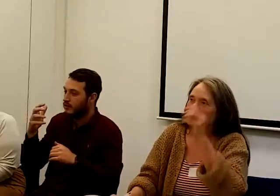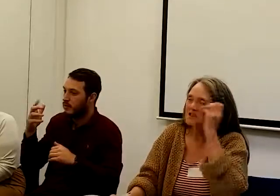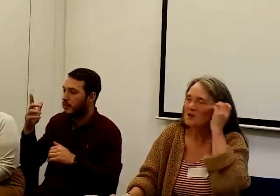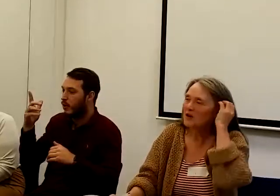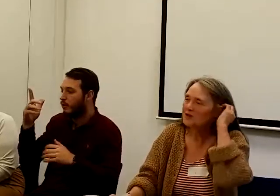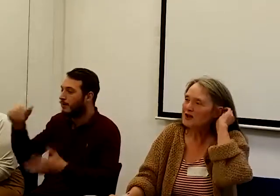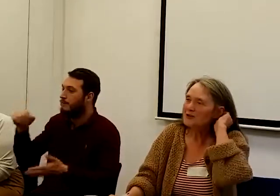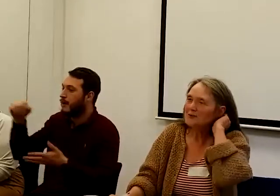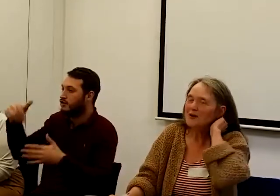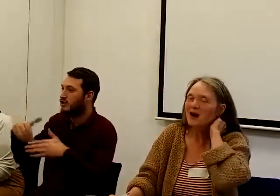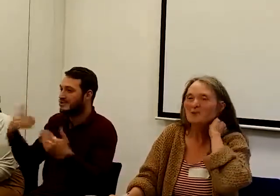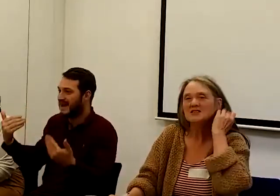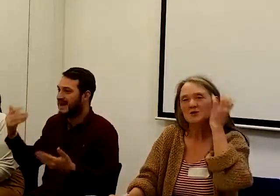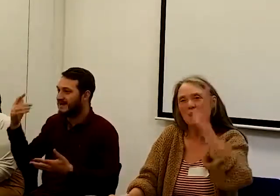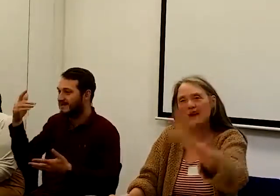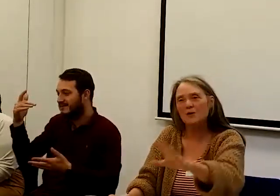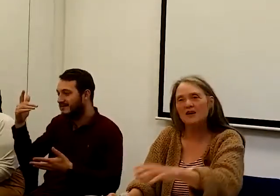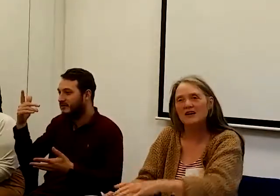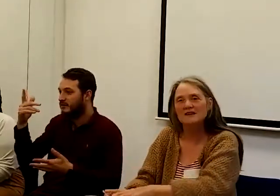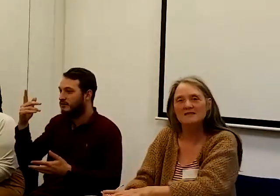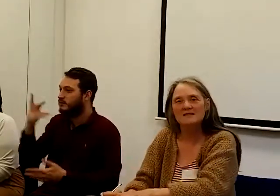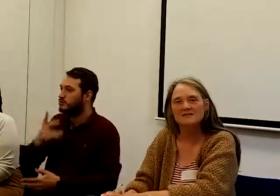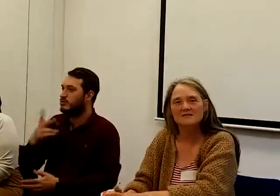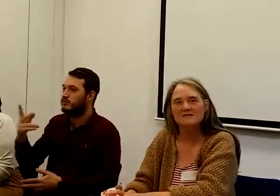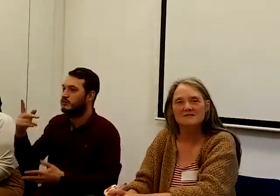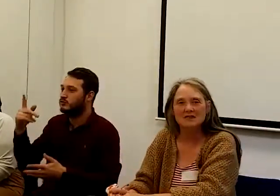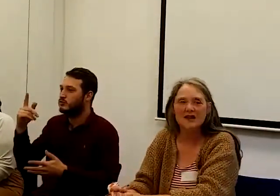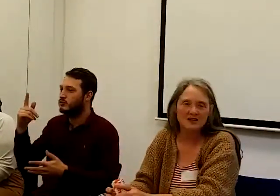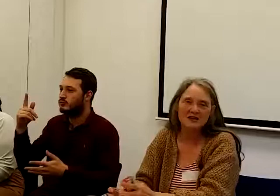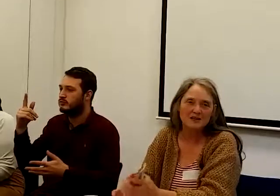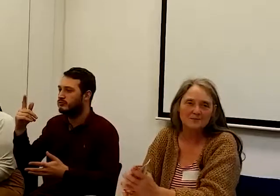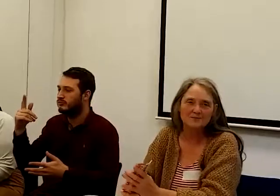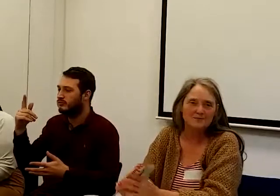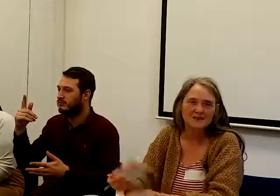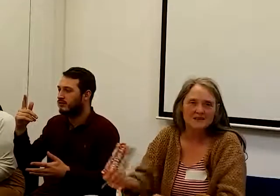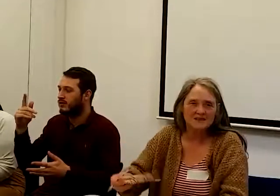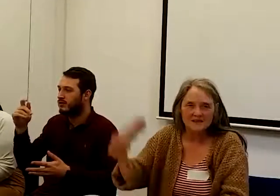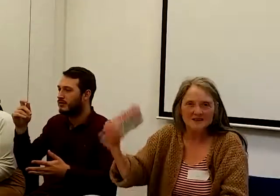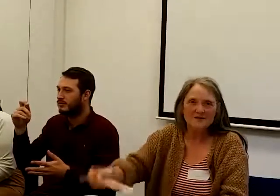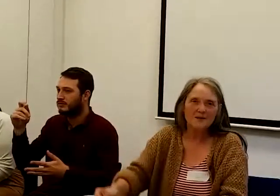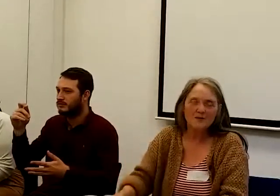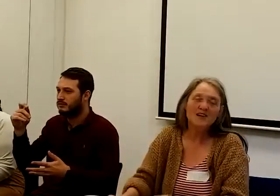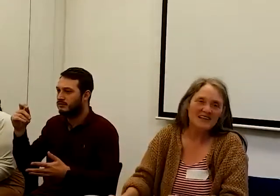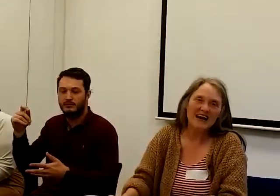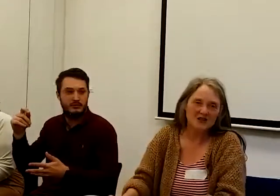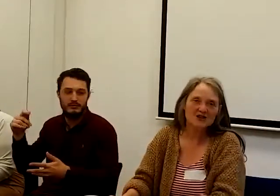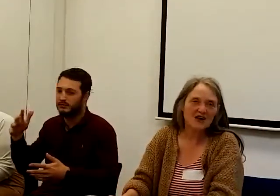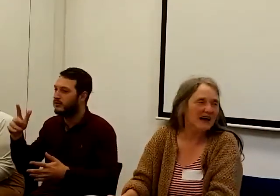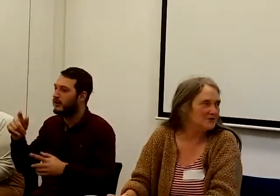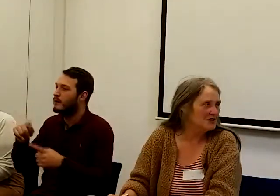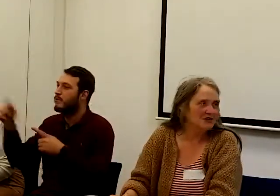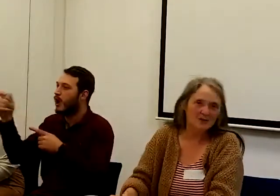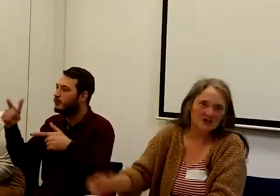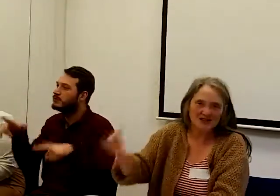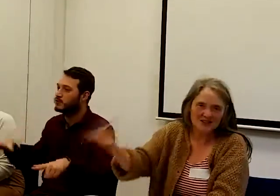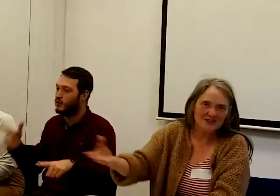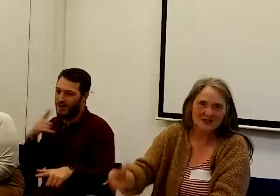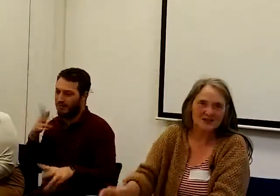12 noon in Parliament Square, we're having a... but we need action on housing. Budget needs